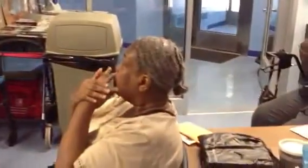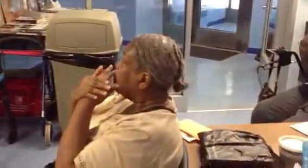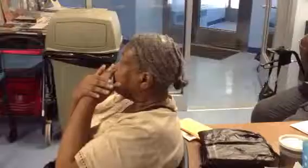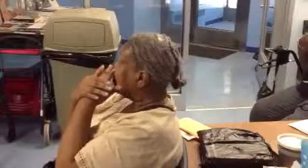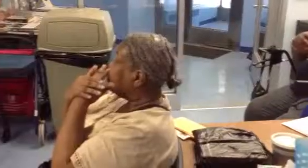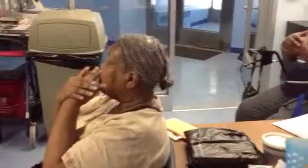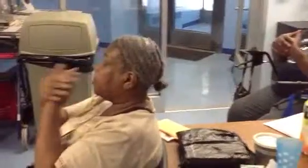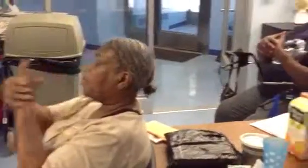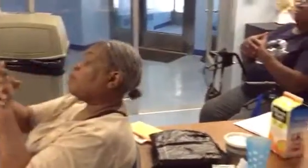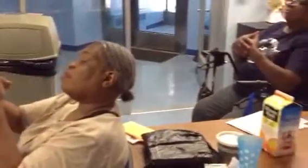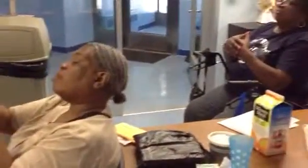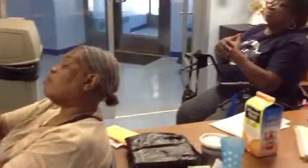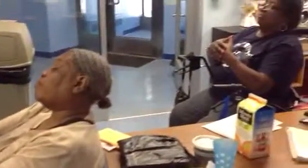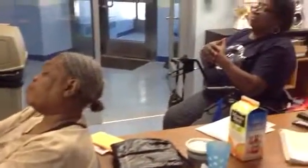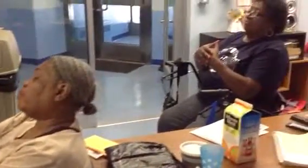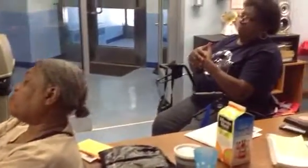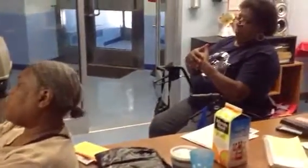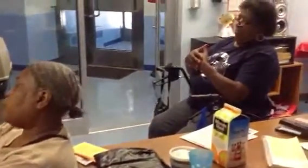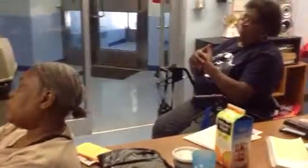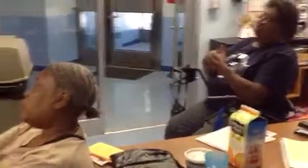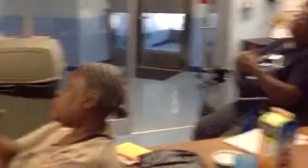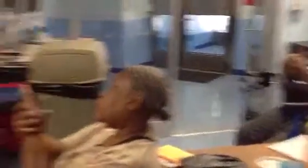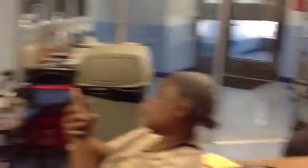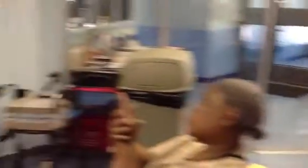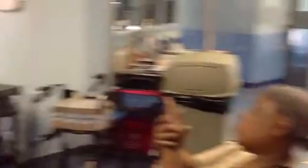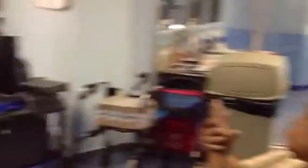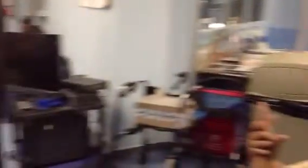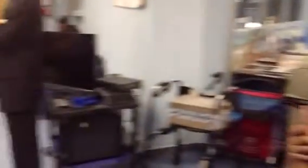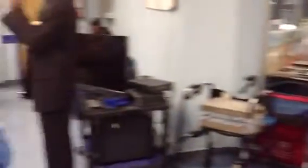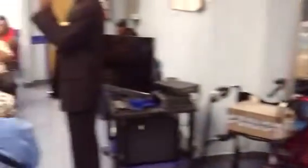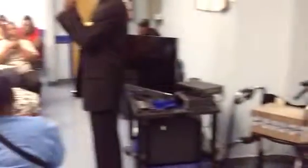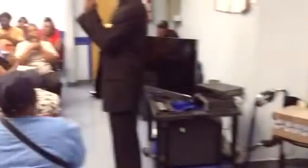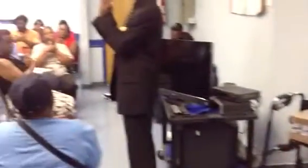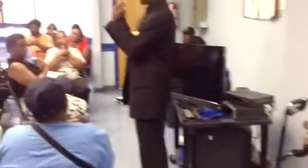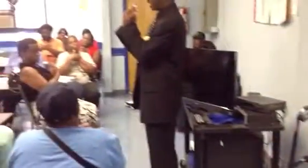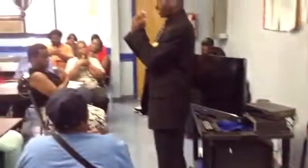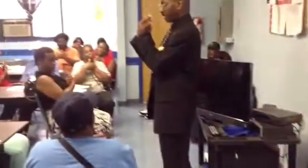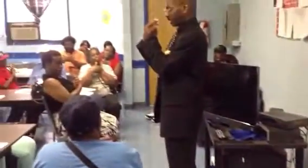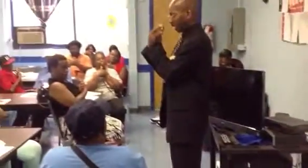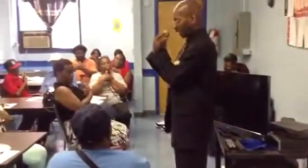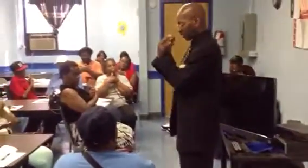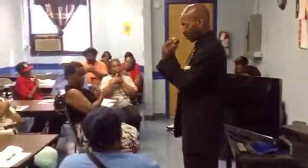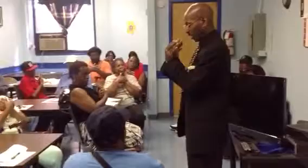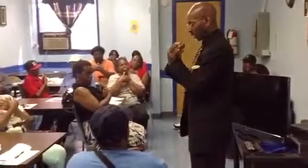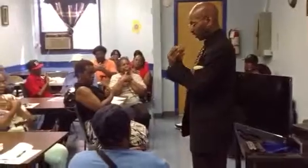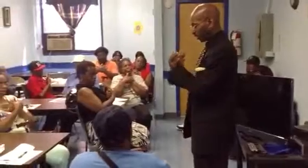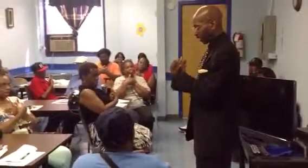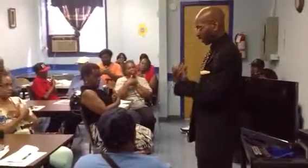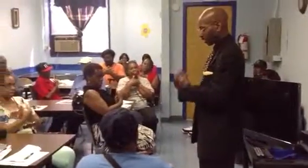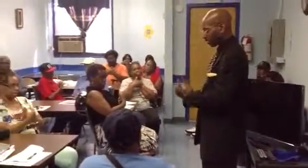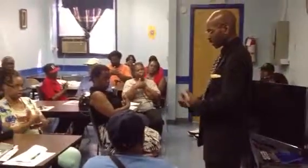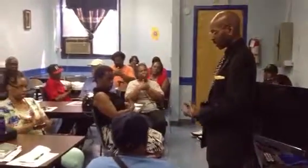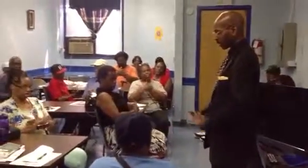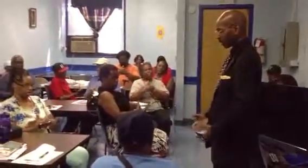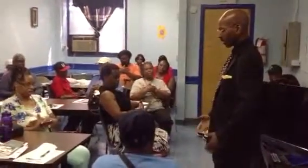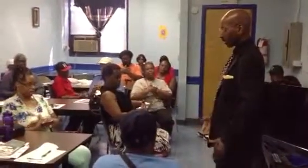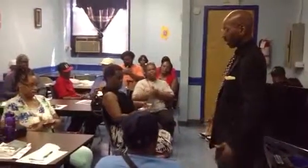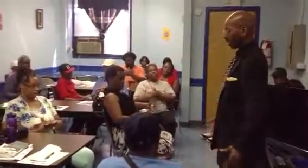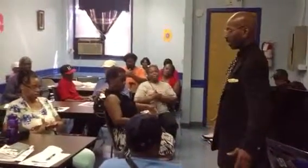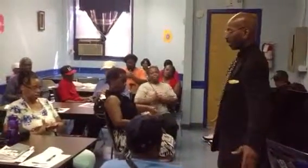But what you're going to do is from here, you're going to start breathing in. Drop your arms and